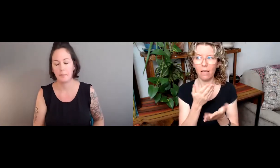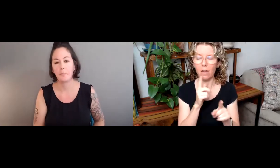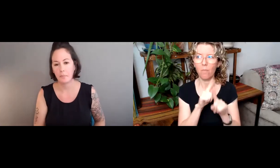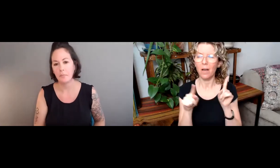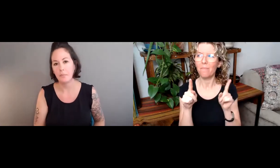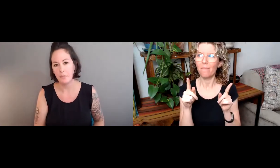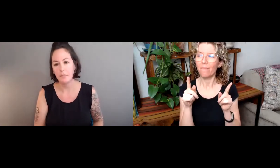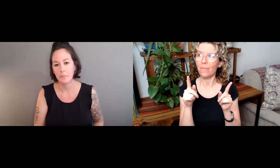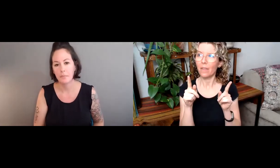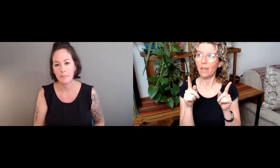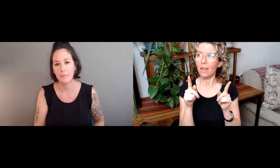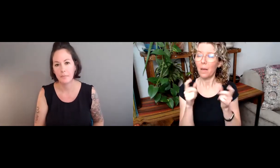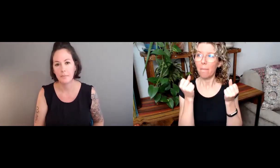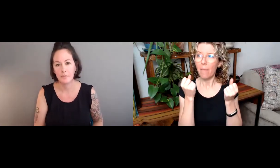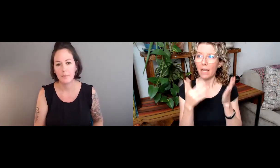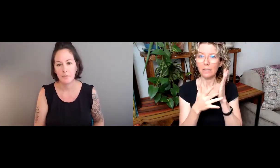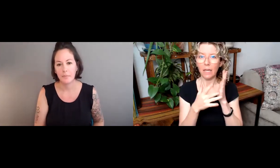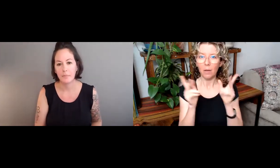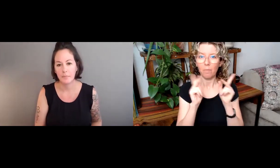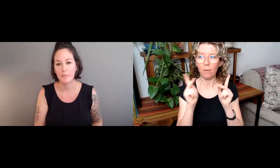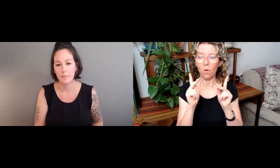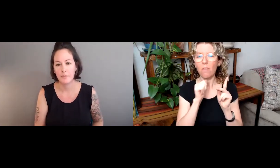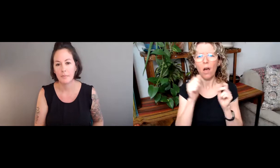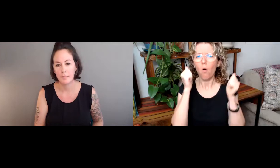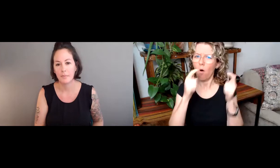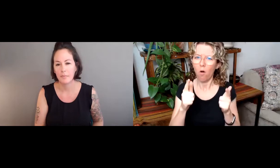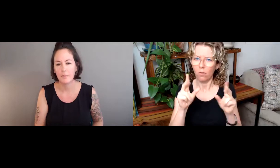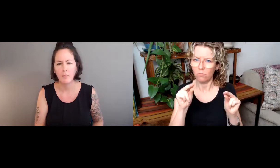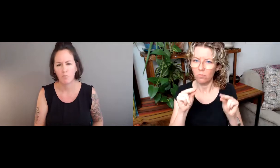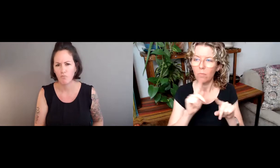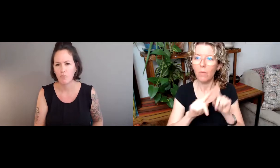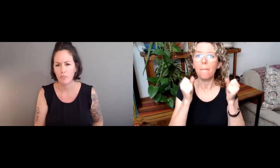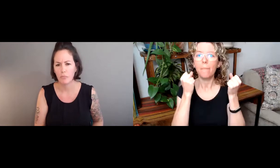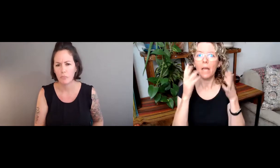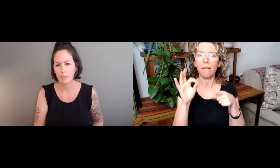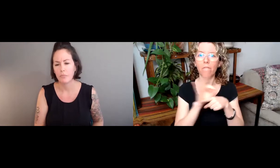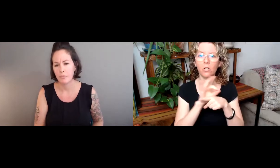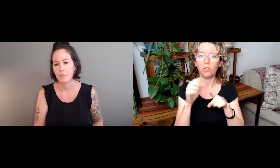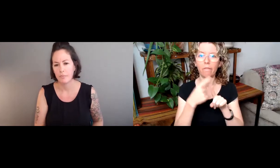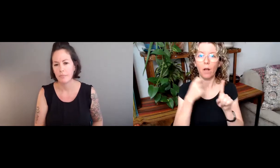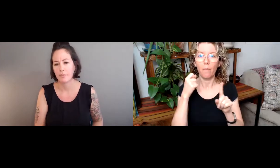deaf researchers are going to have different contributions that are not more or less valid.